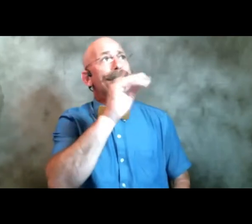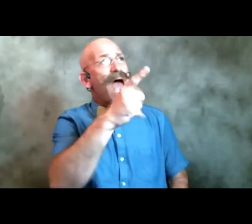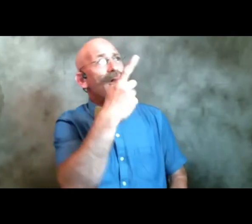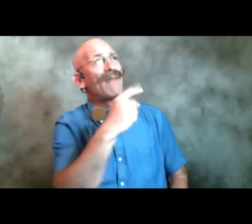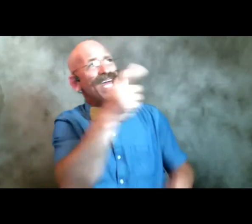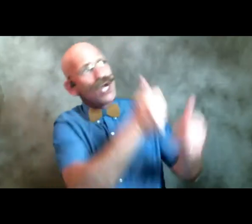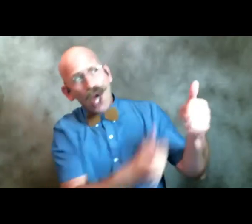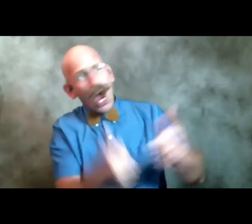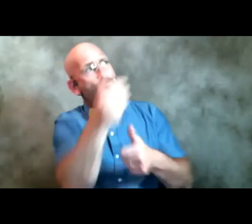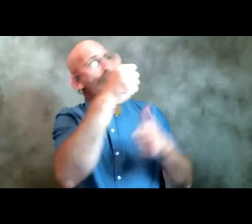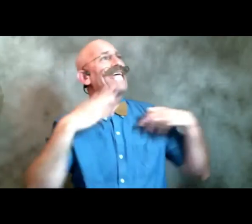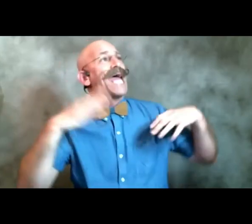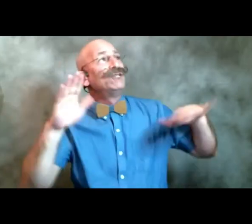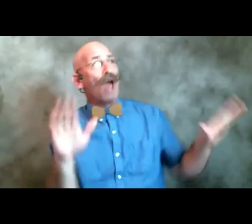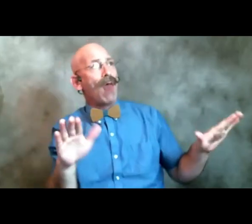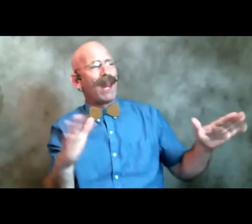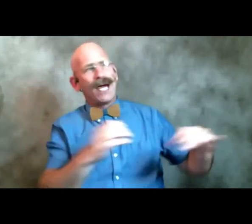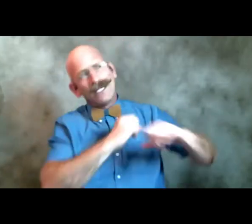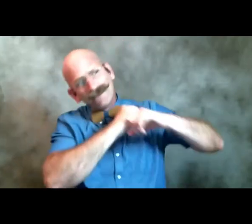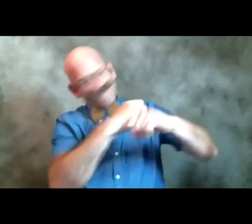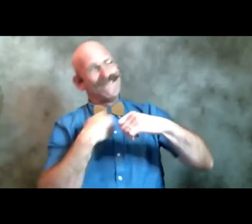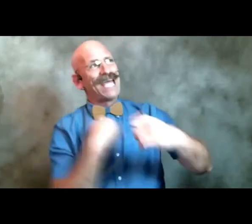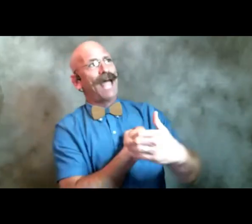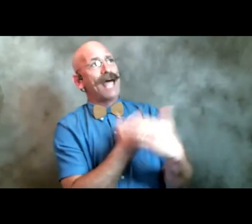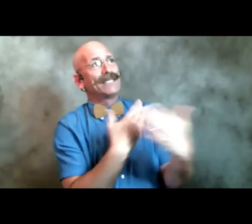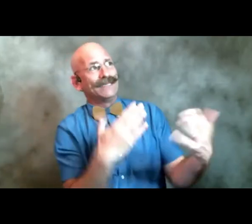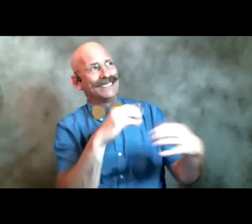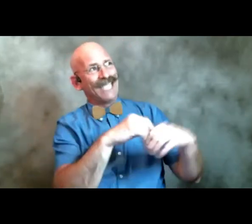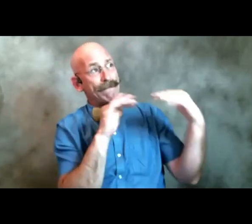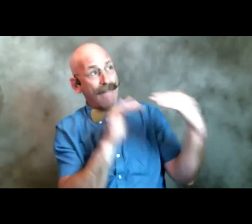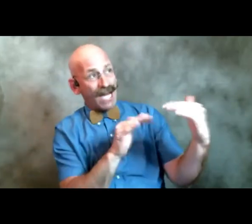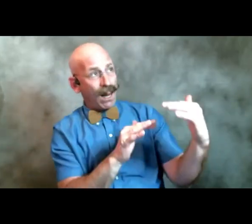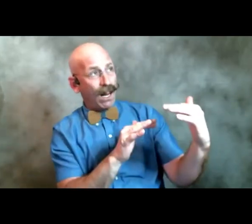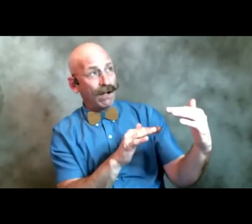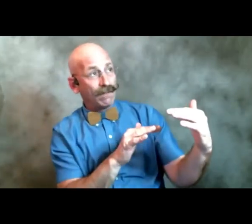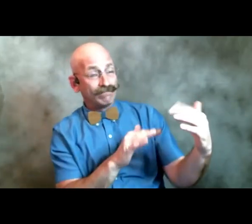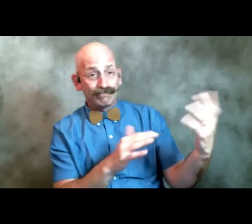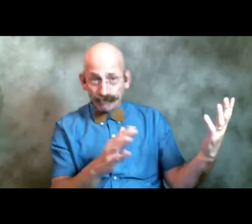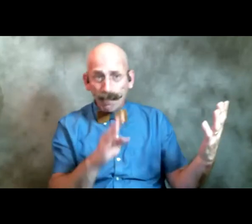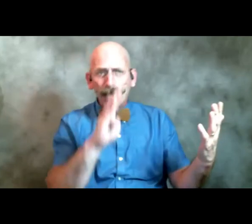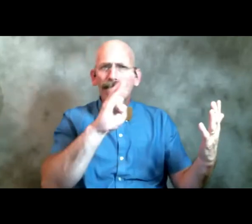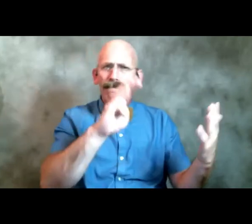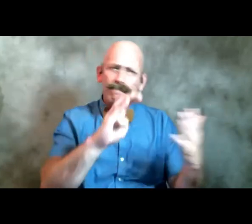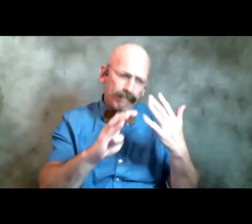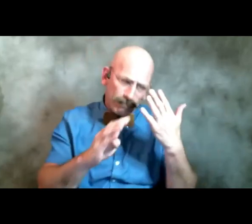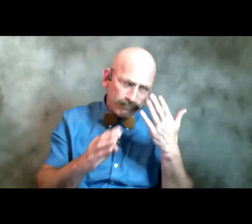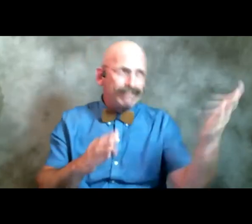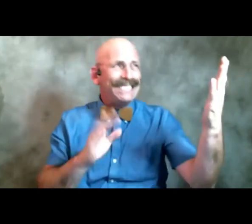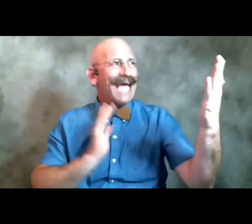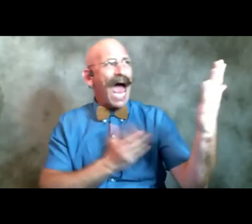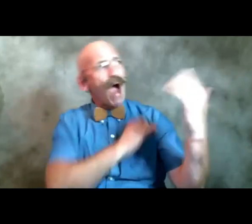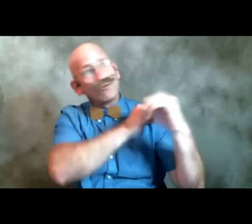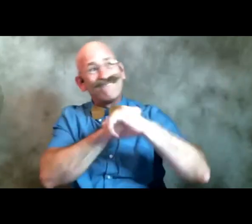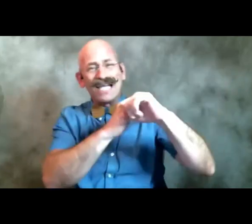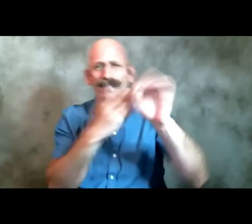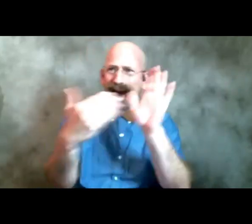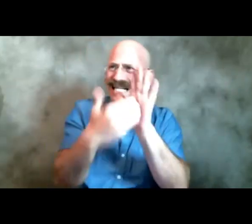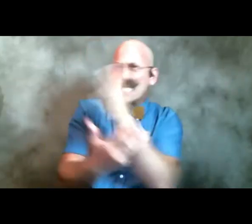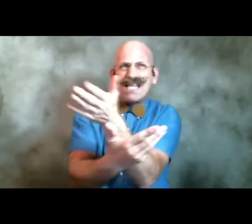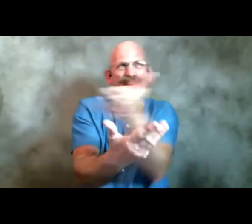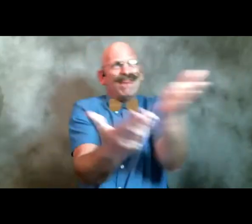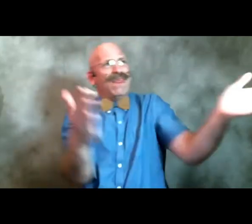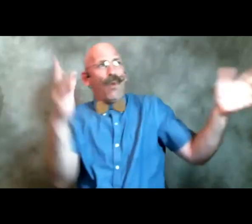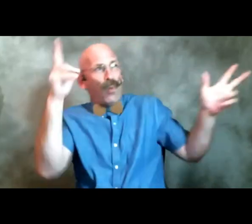archangel defend us in battle be our defense against the wickedness and